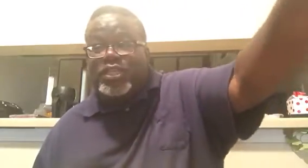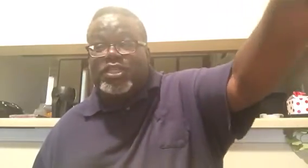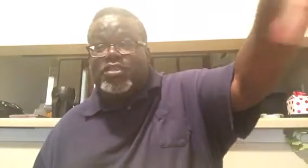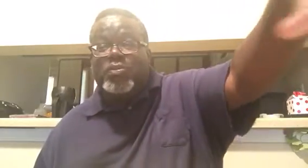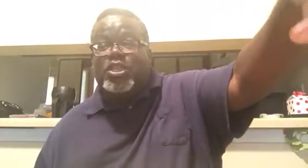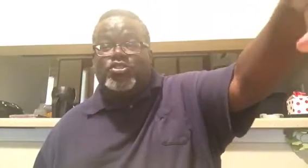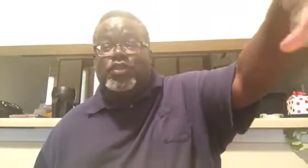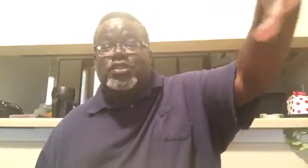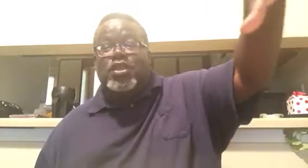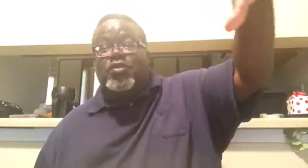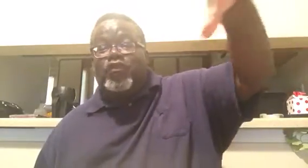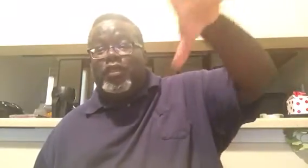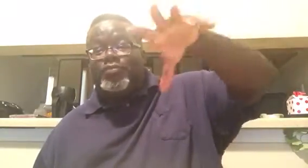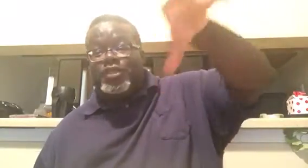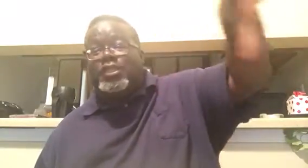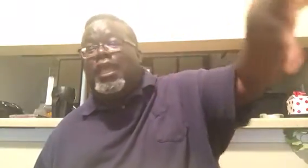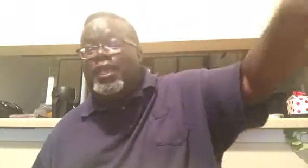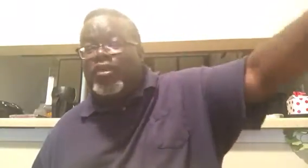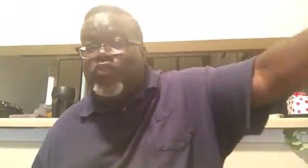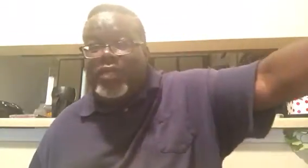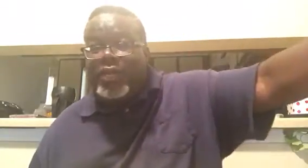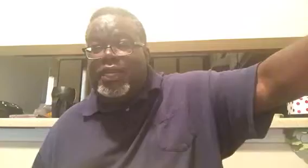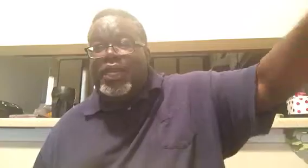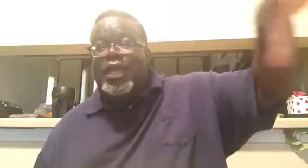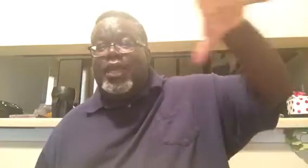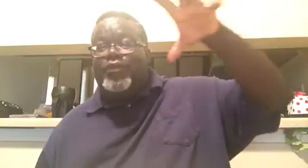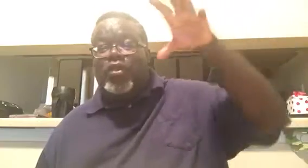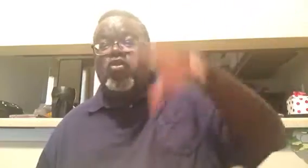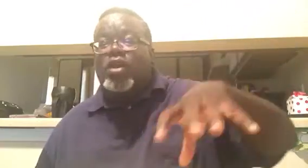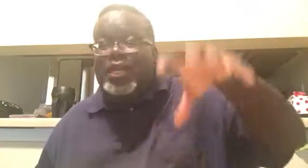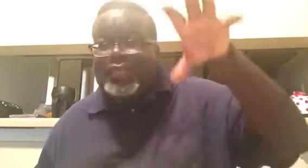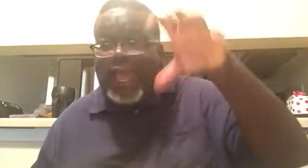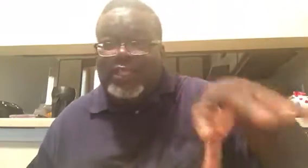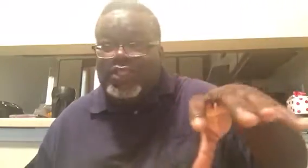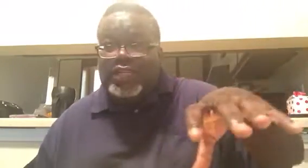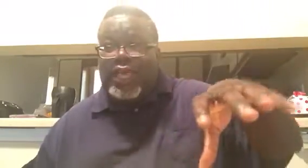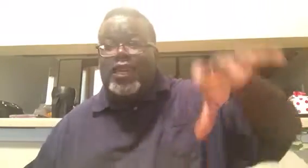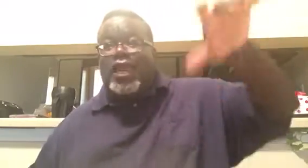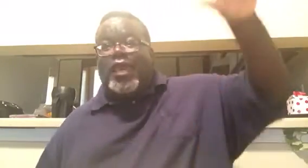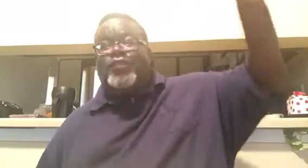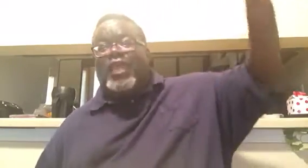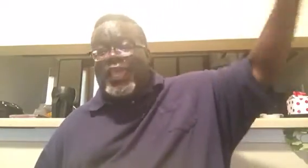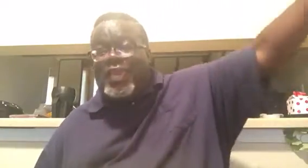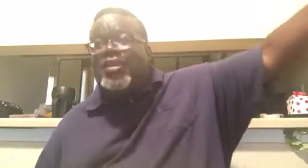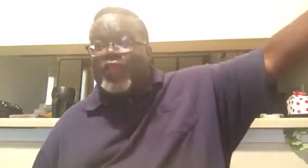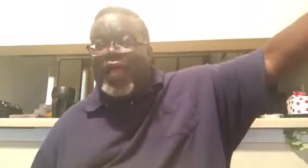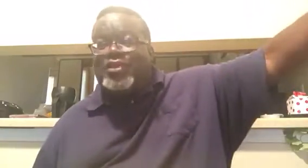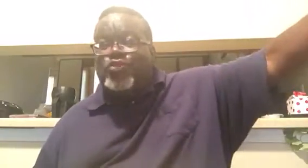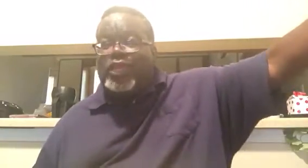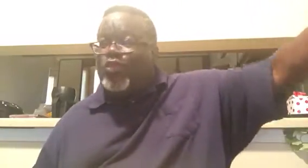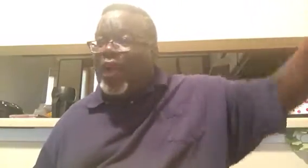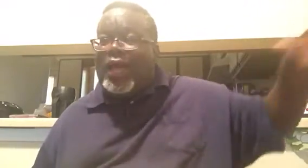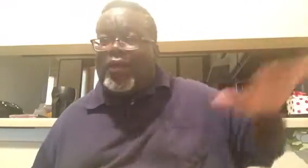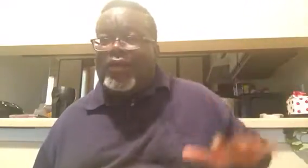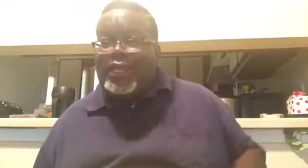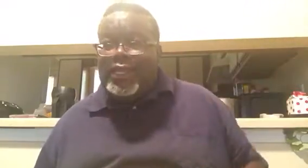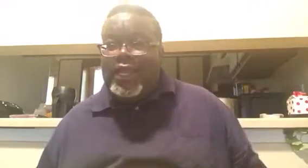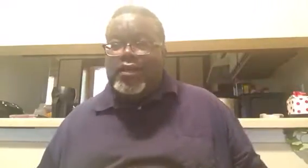sent it to ministries for them to stand in agreement. And the Lord has answered that at the end of last week. Wow. Isn't that,